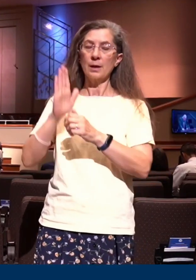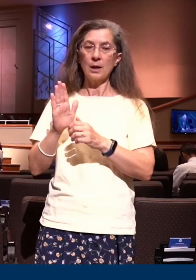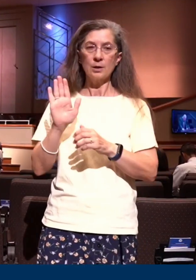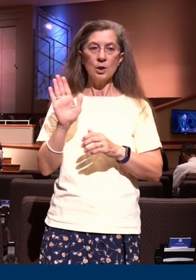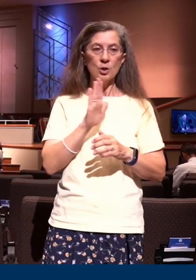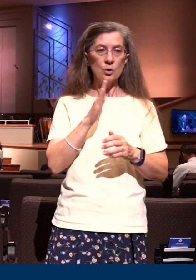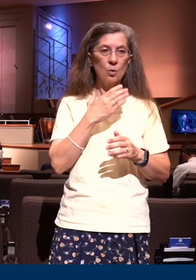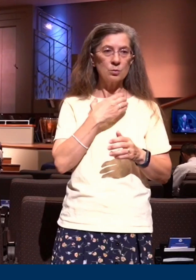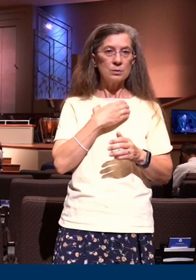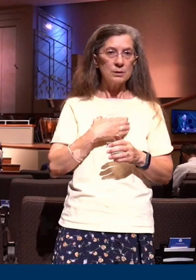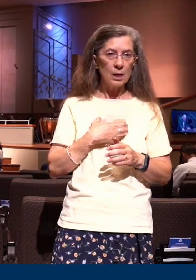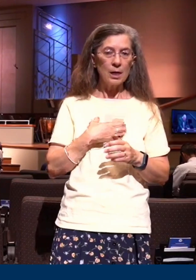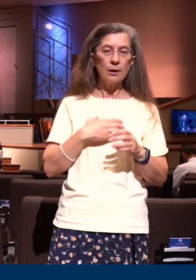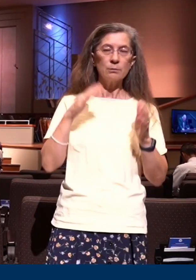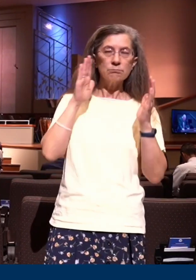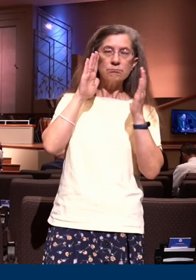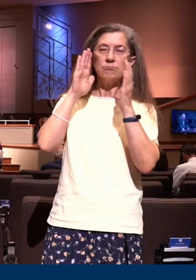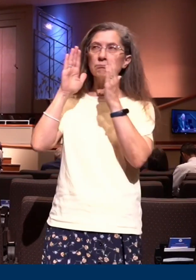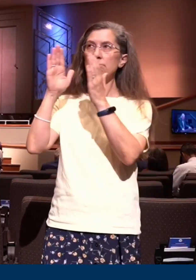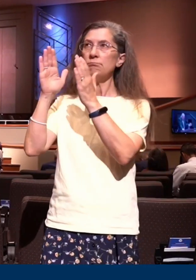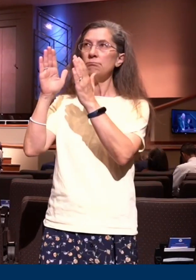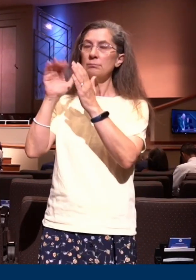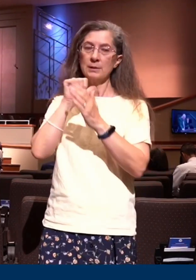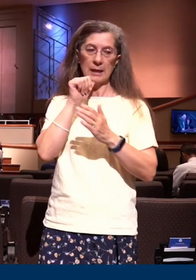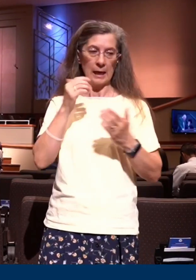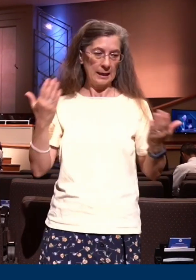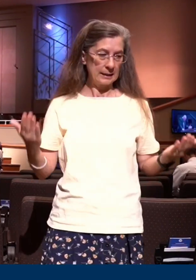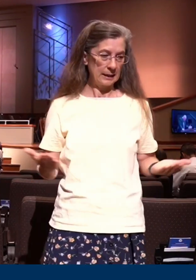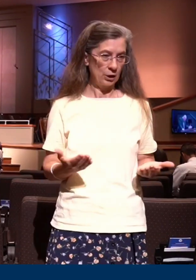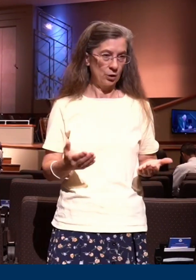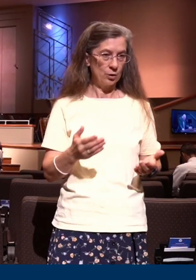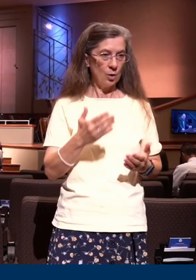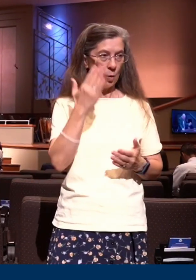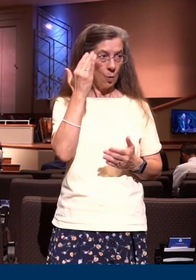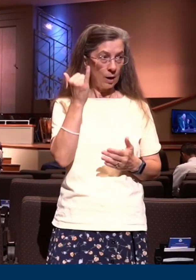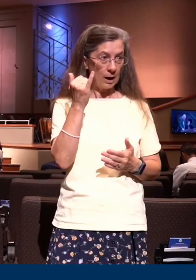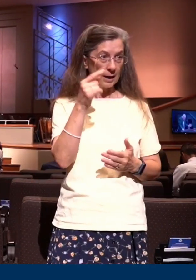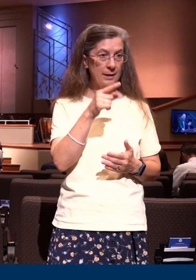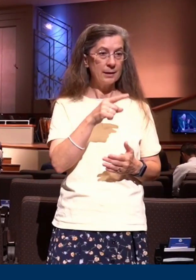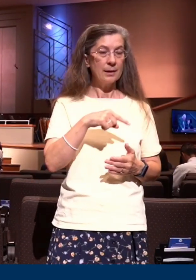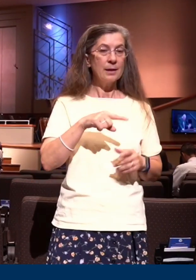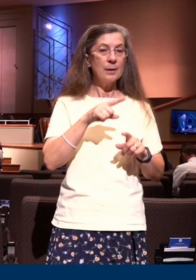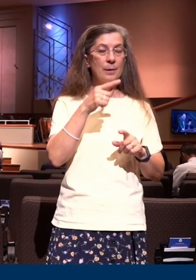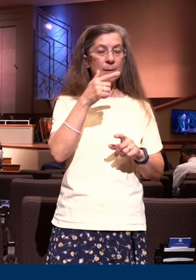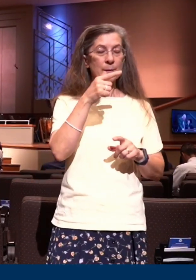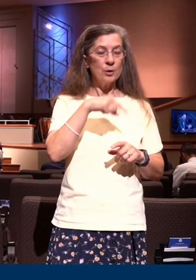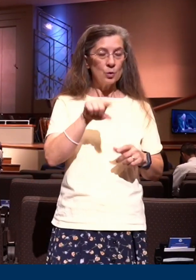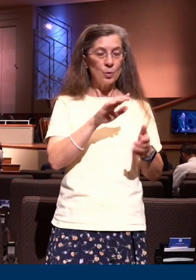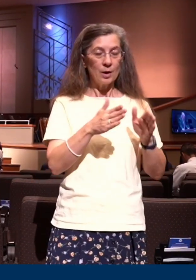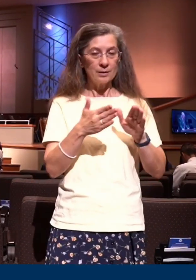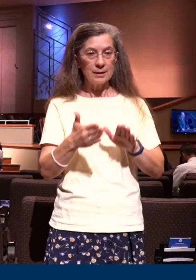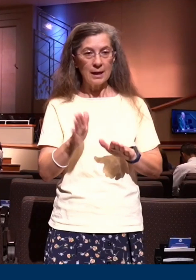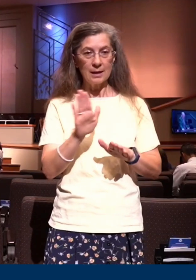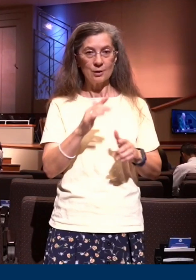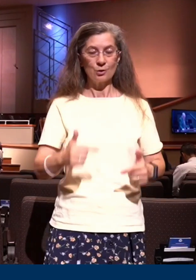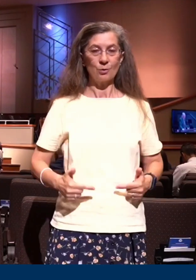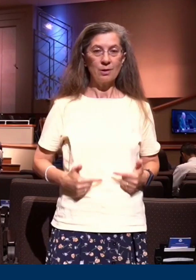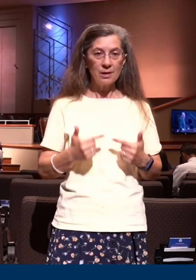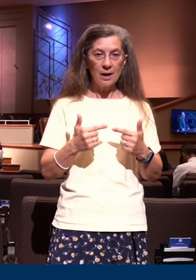above, not on things of the earth. For ye are dead and your life is hid with Christ in God. So,